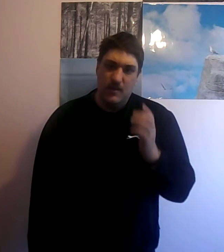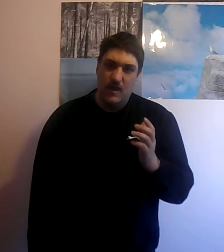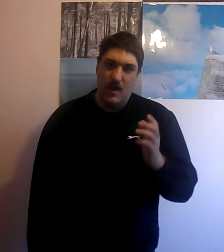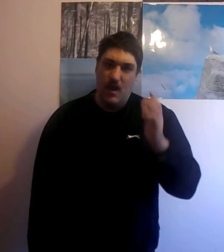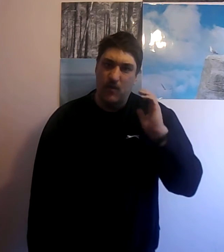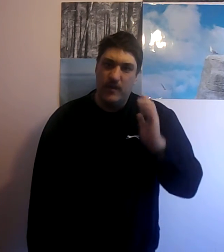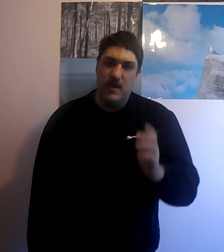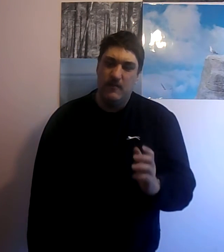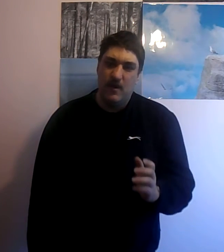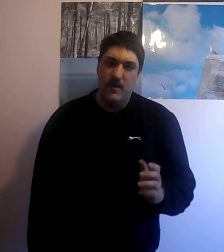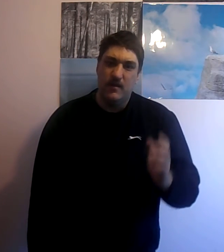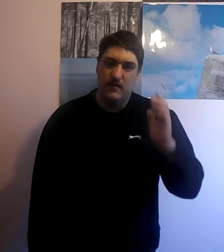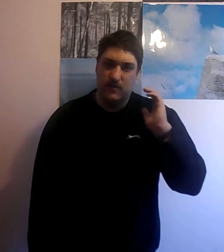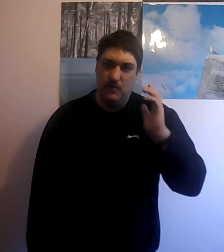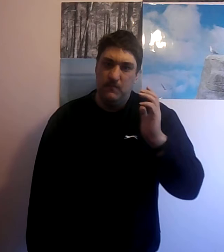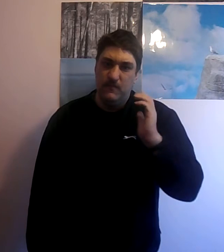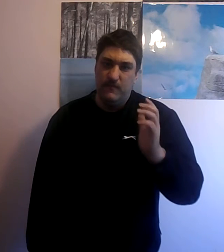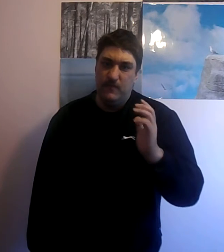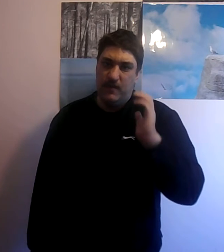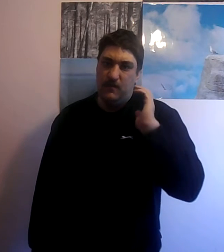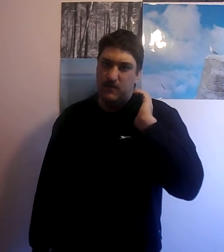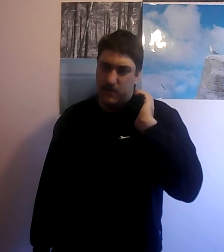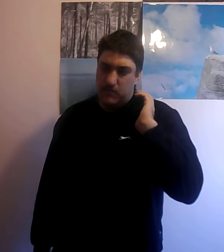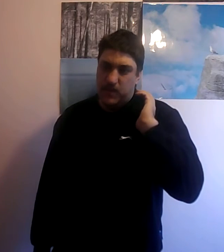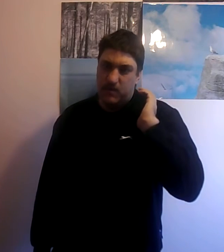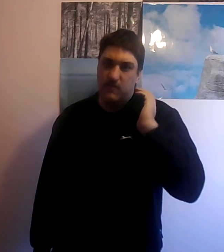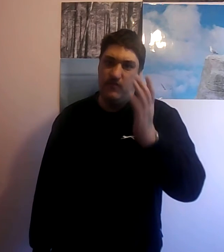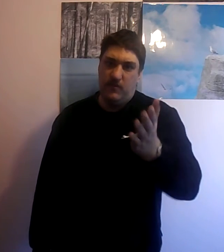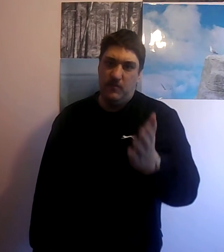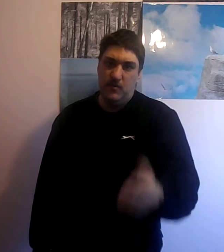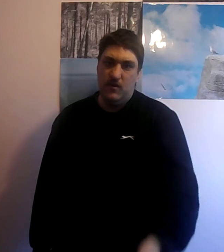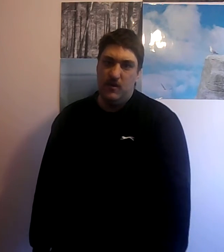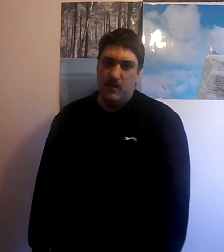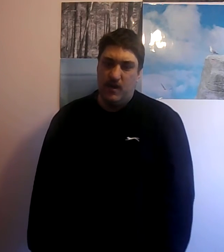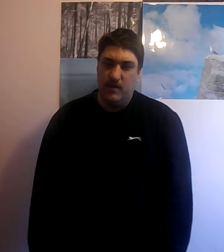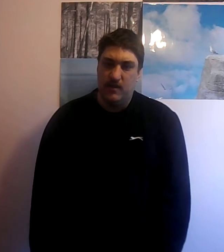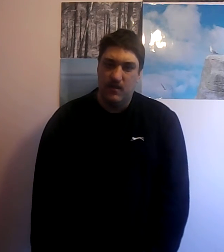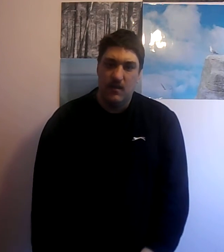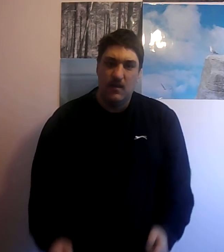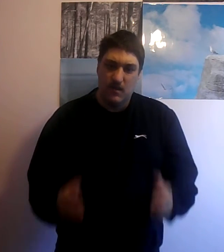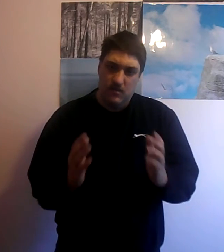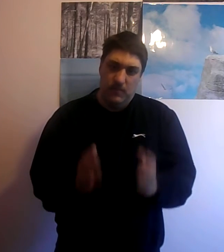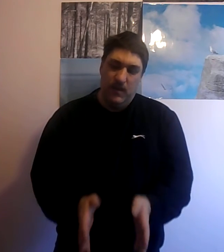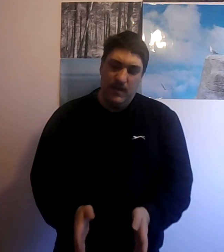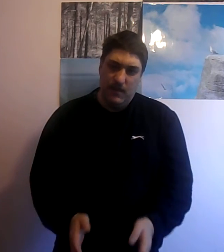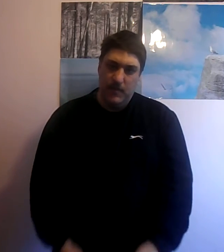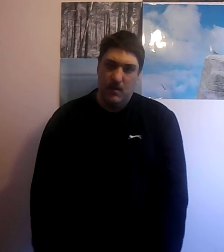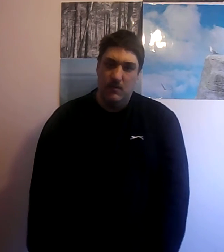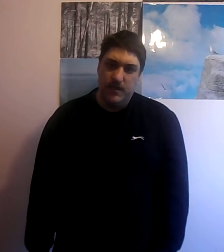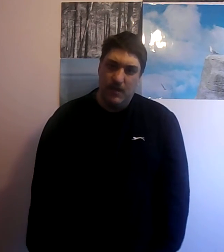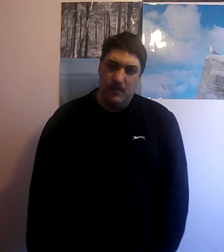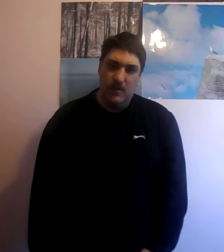I want to keep going just you know because of the support of you guys so please leave me a comment down below